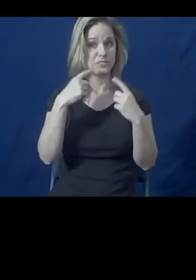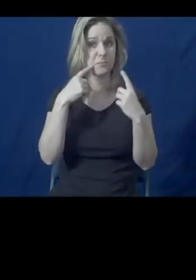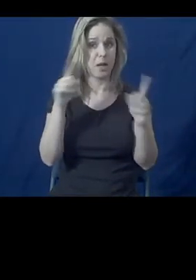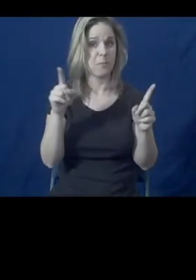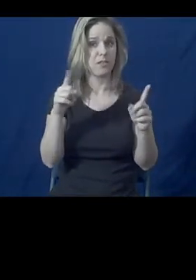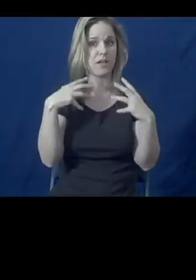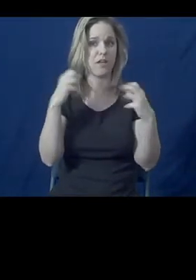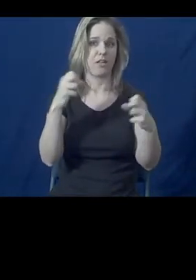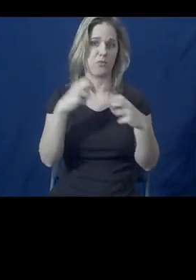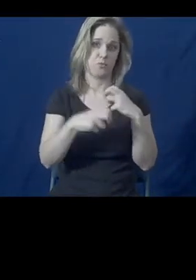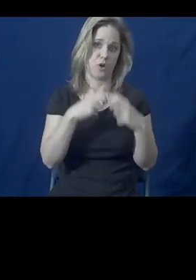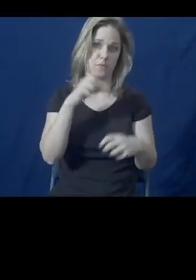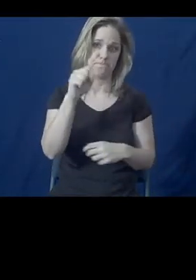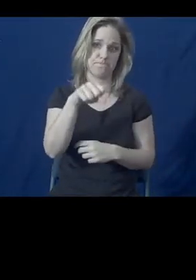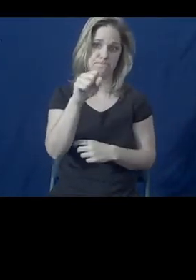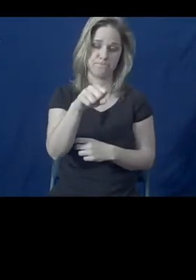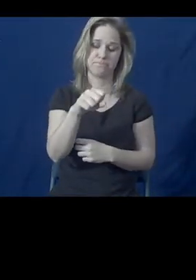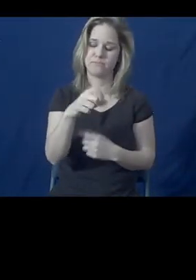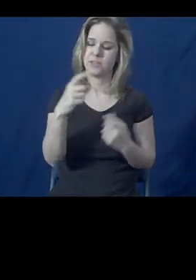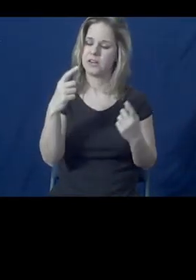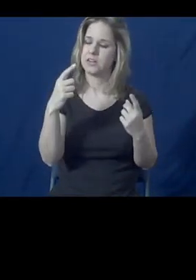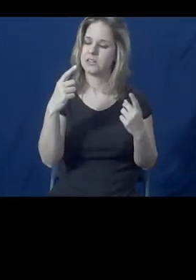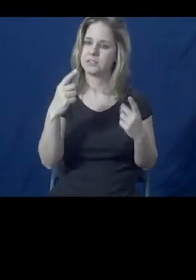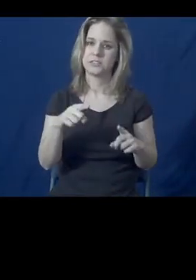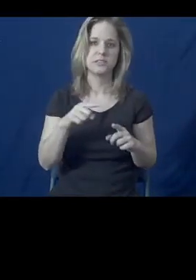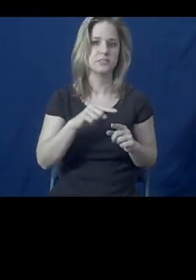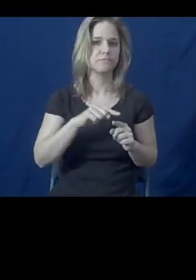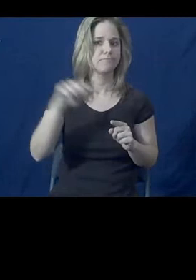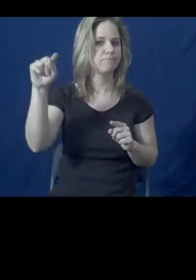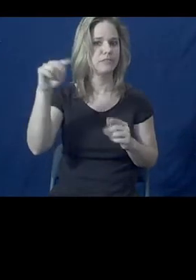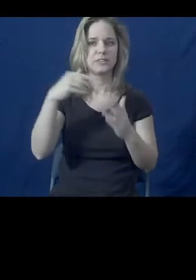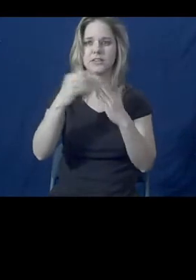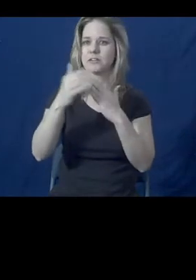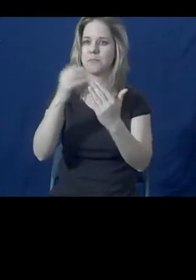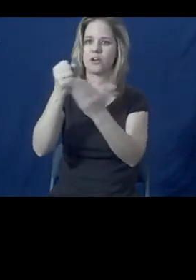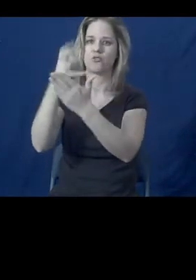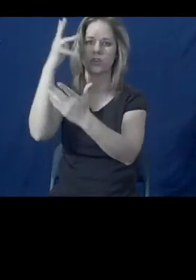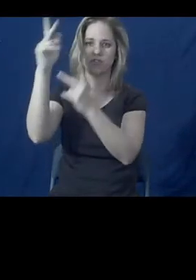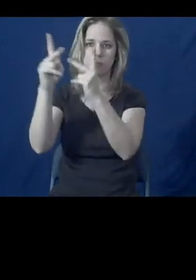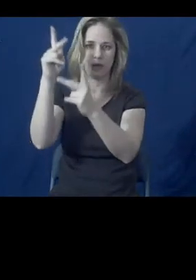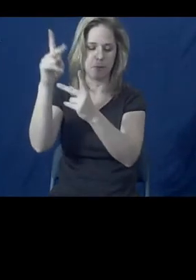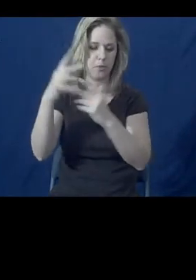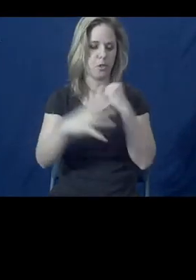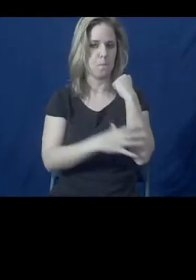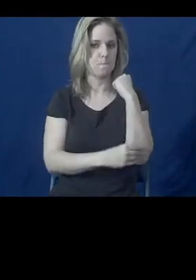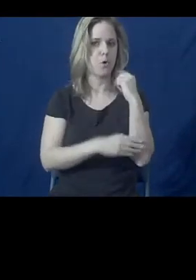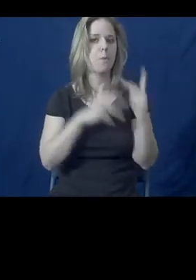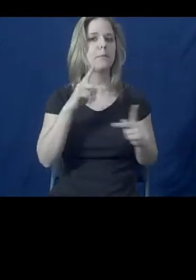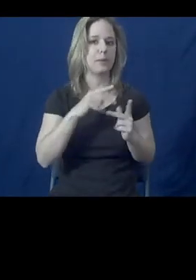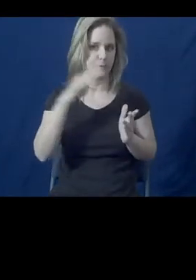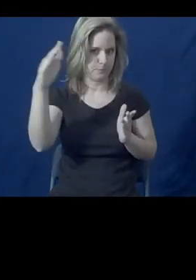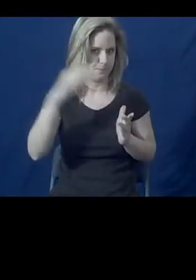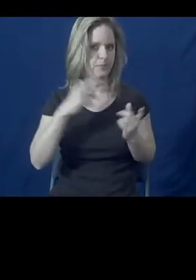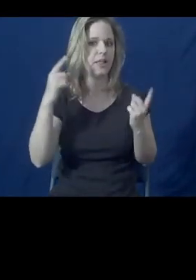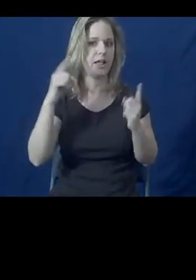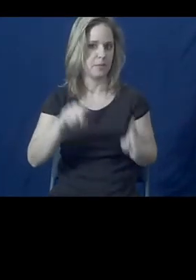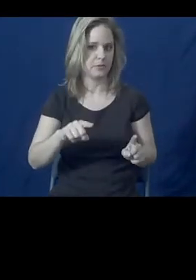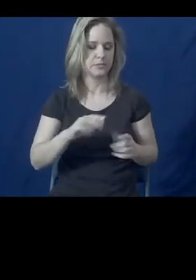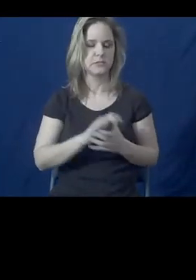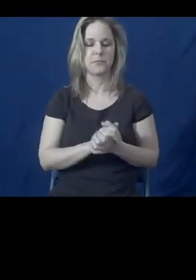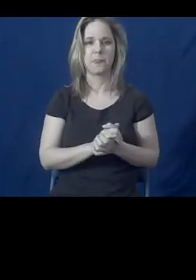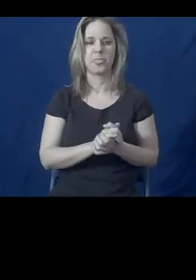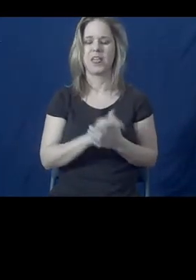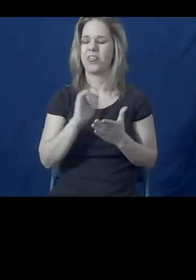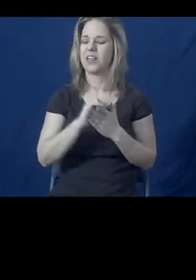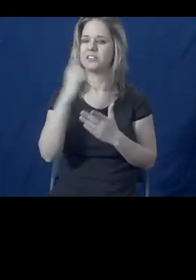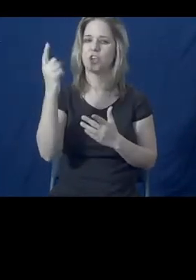and it exists across socioeconomic lines. So it's